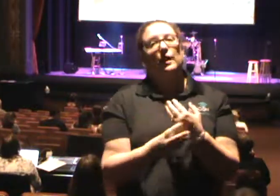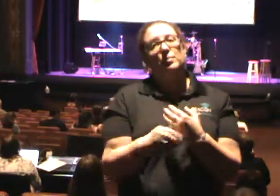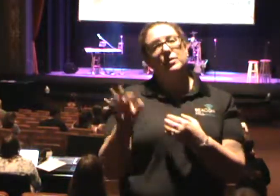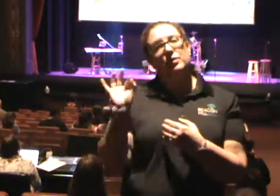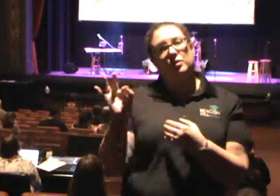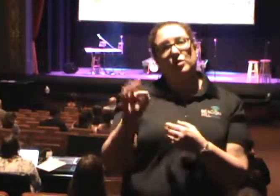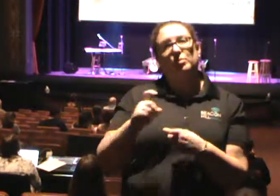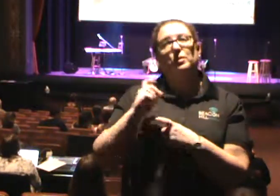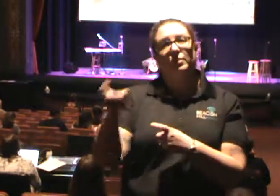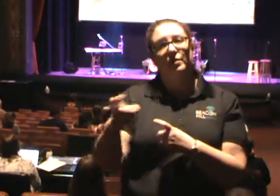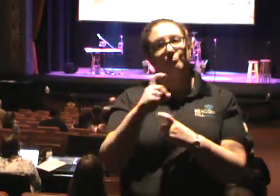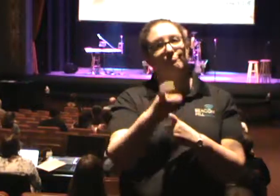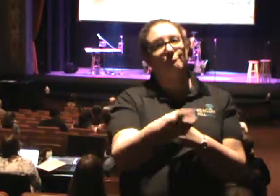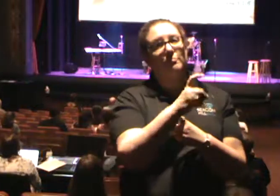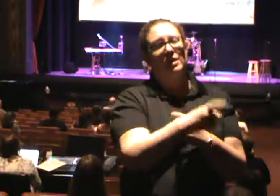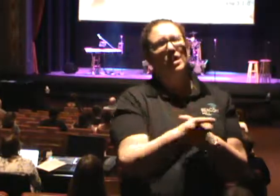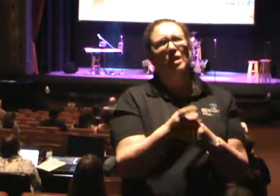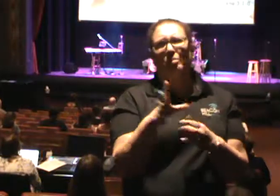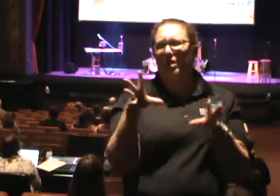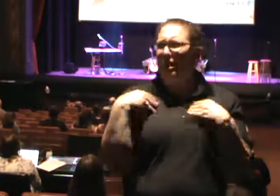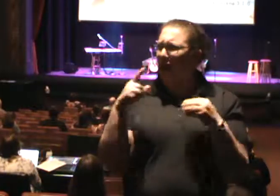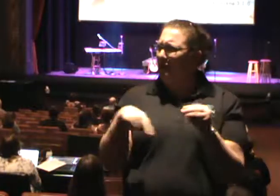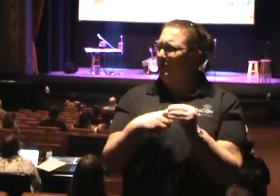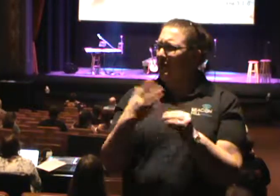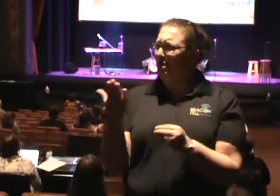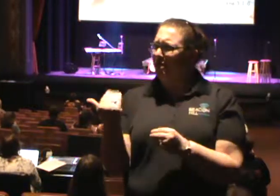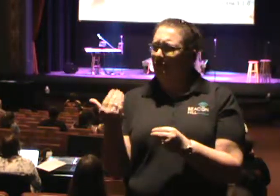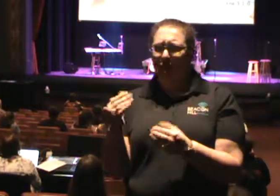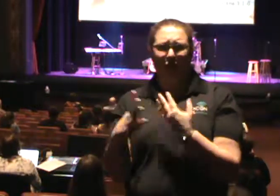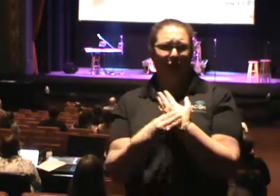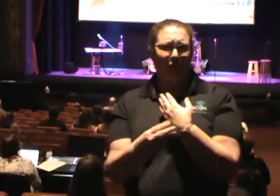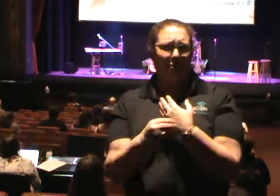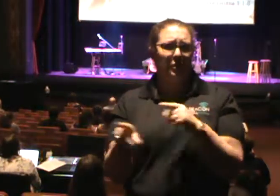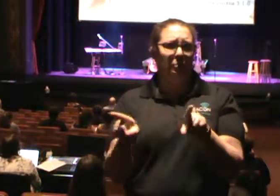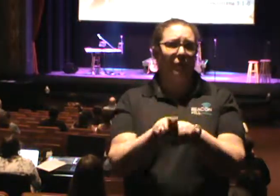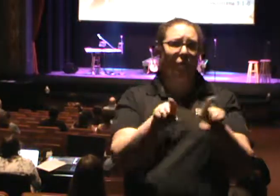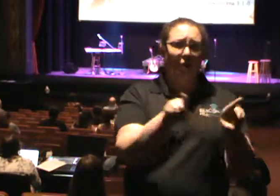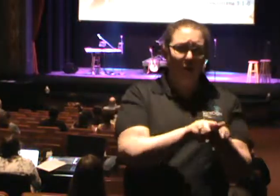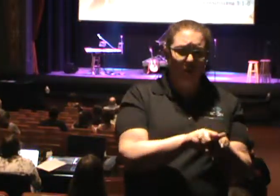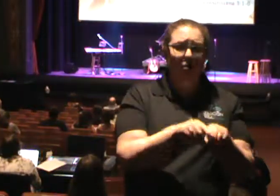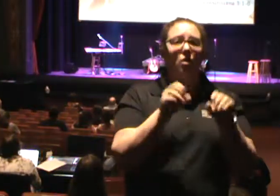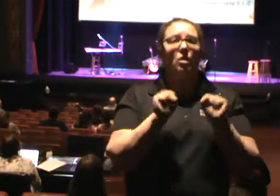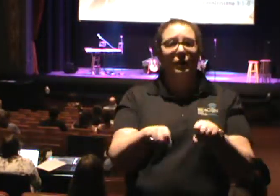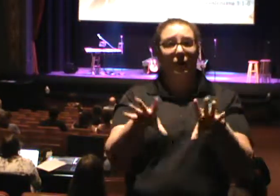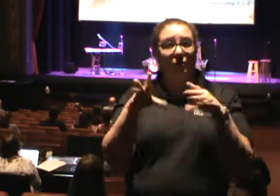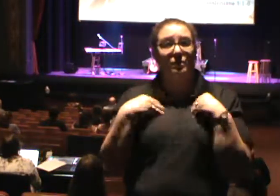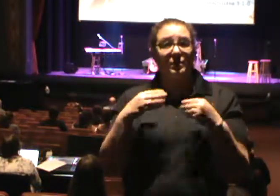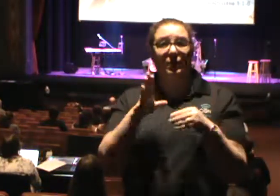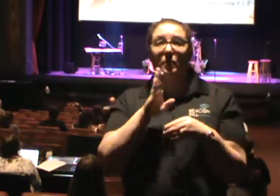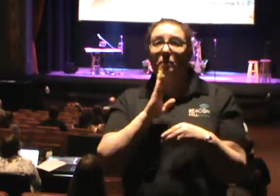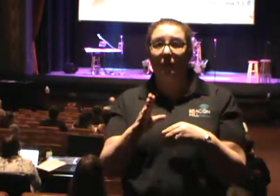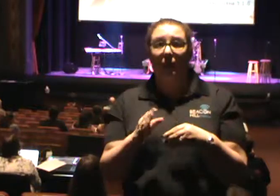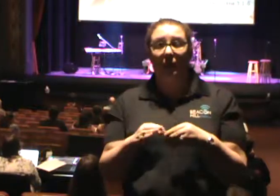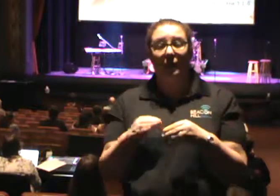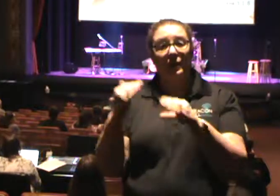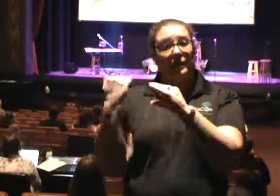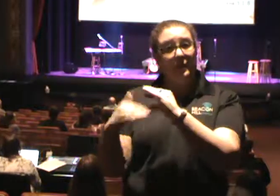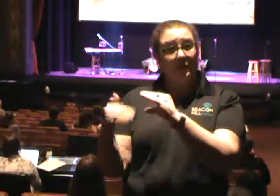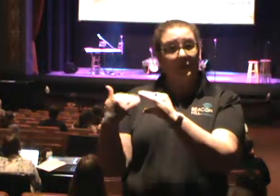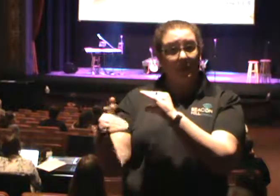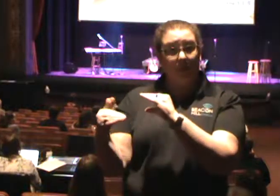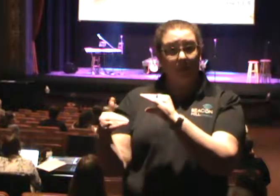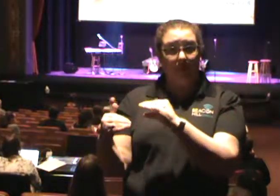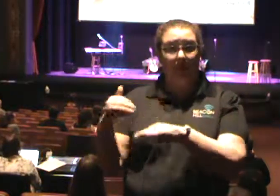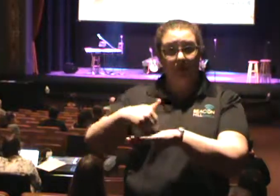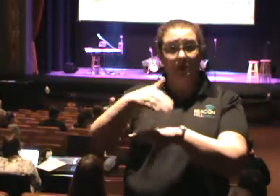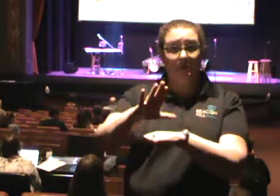welcome to grab one. We have about 15 copies that we bring every week. But you can also get them by subscribing to us by email. Just